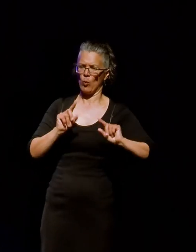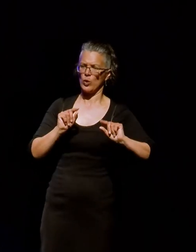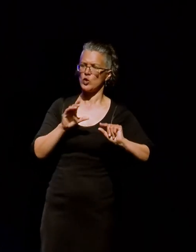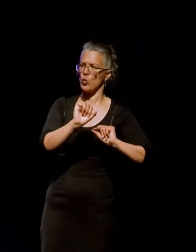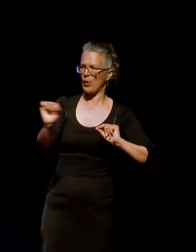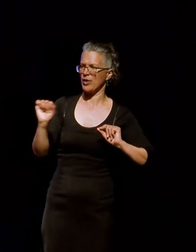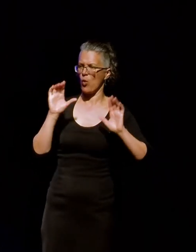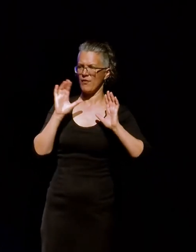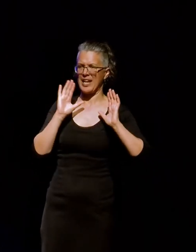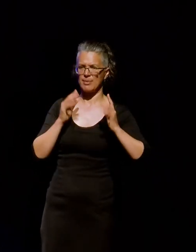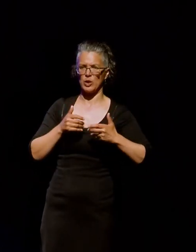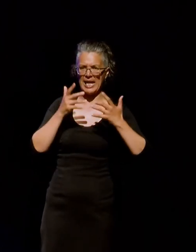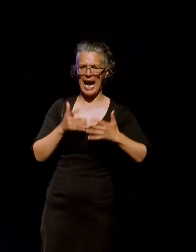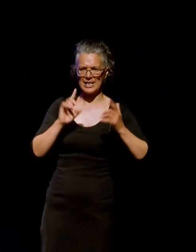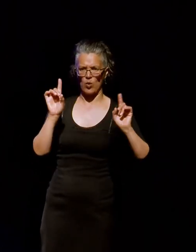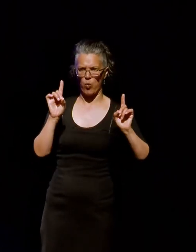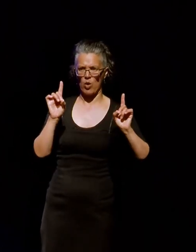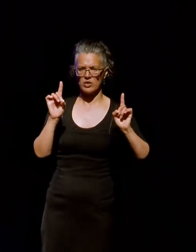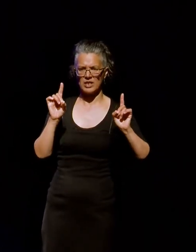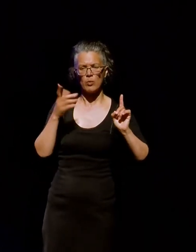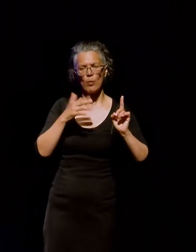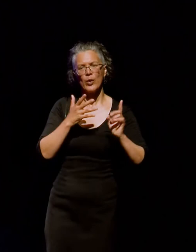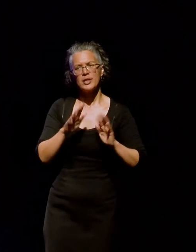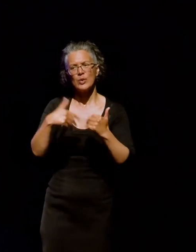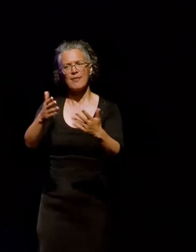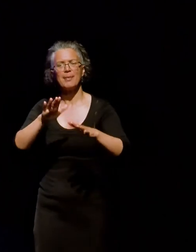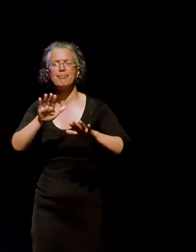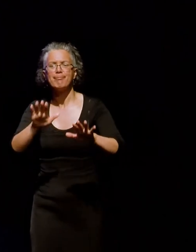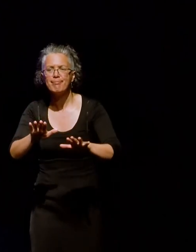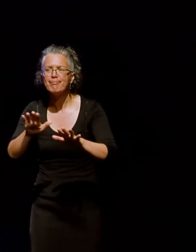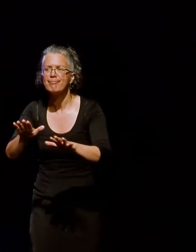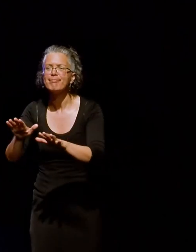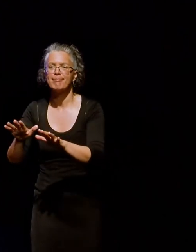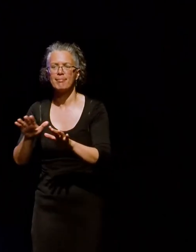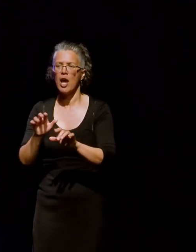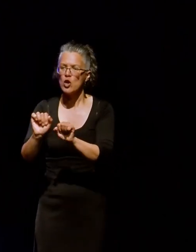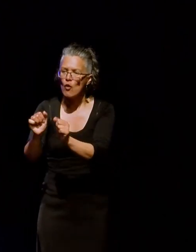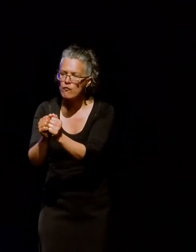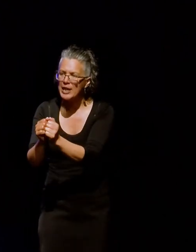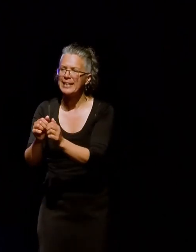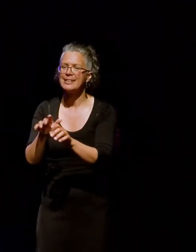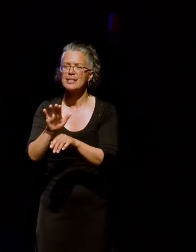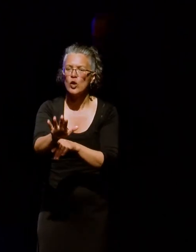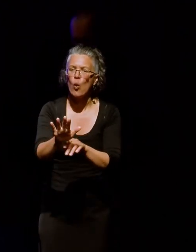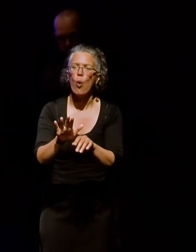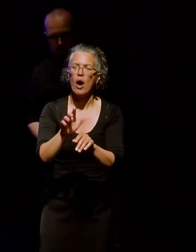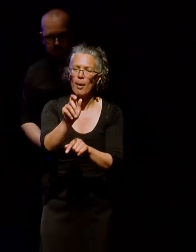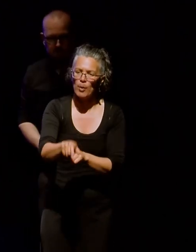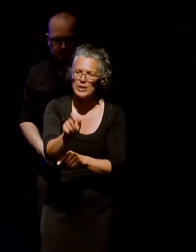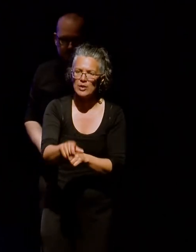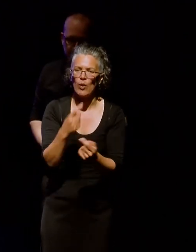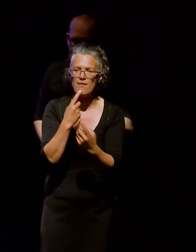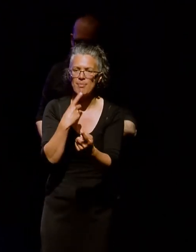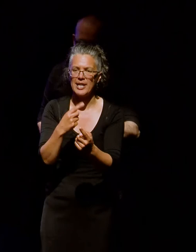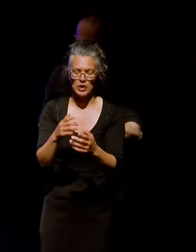data, because it is a lot of people's personal information, their friends' information. So, um, we gave people essentially